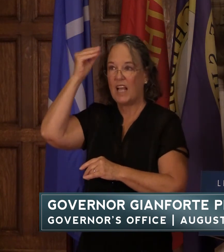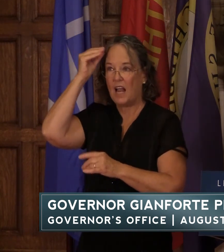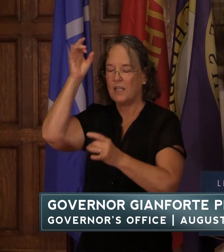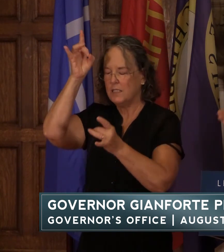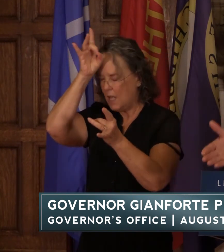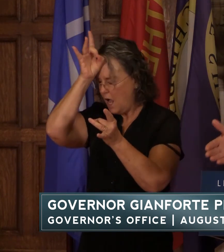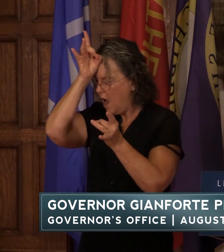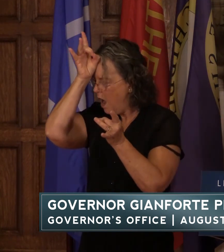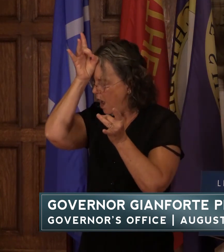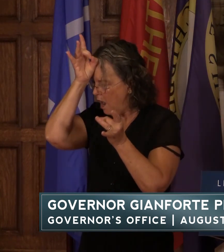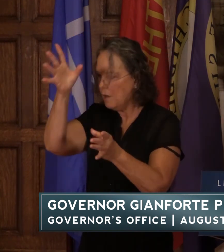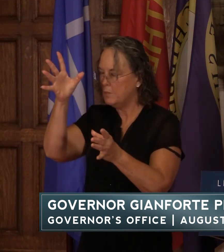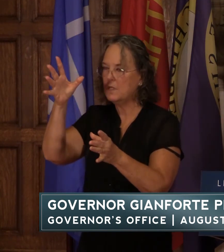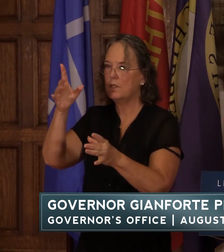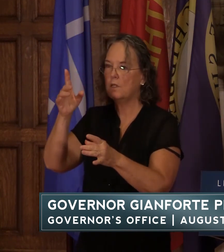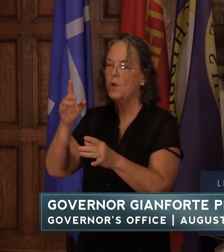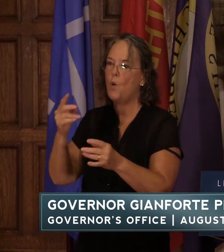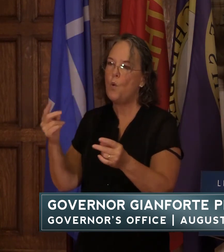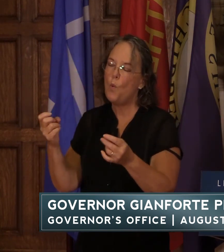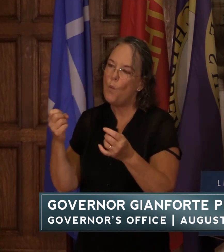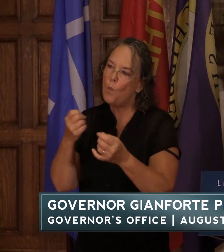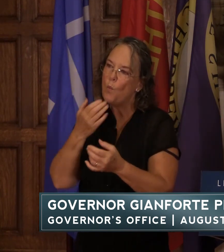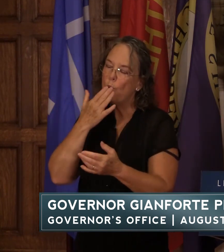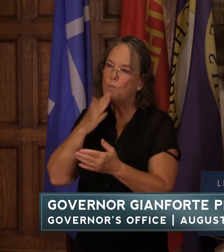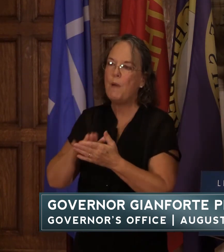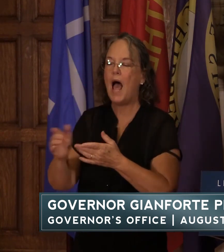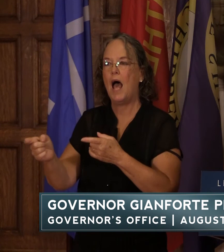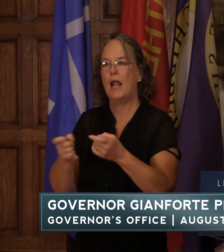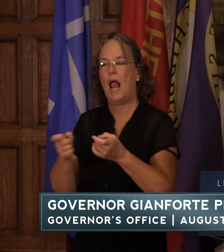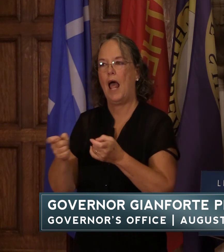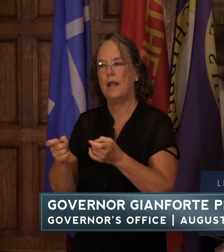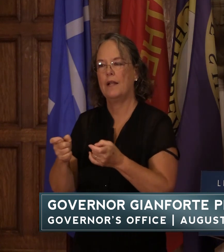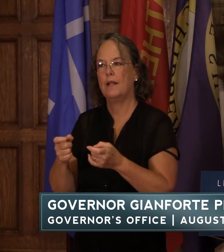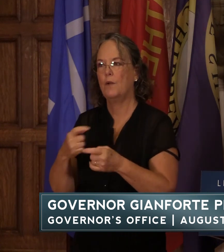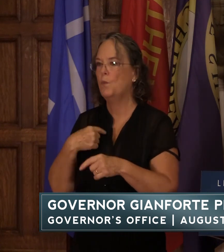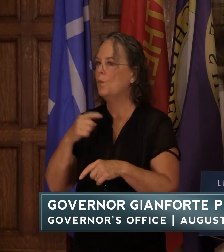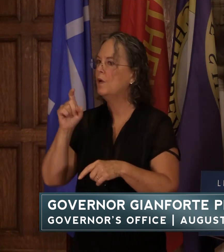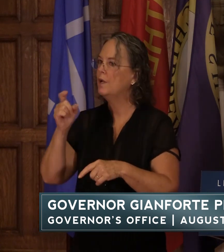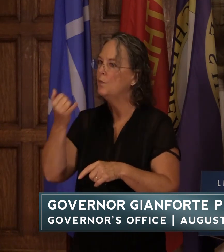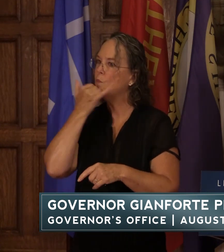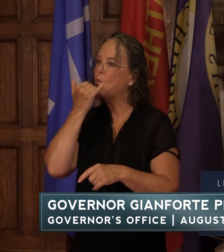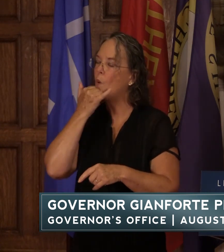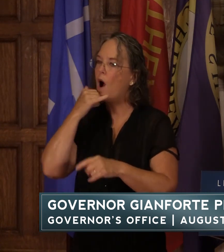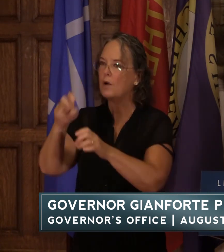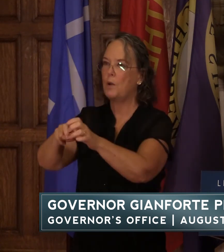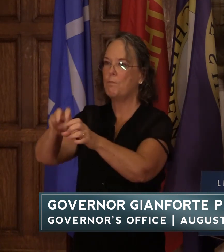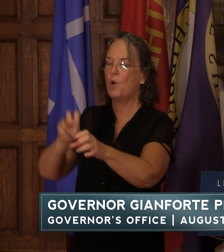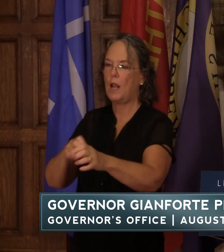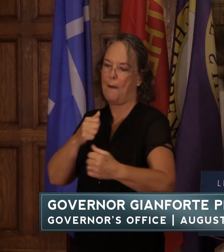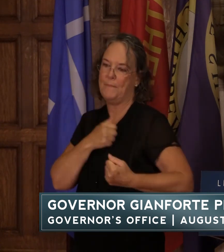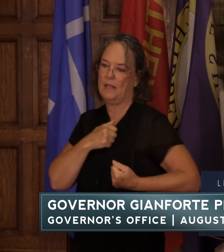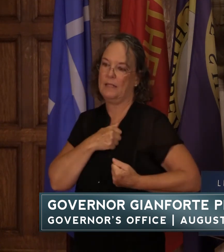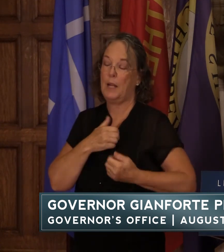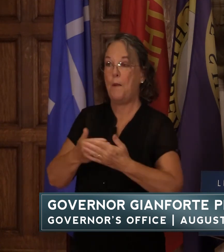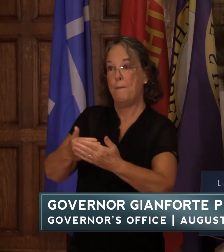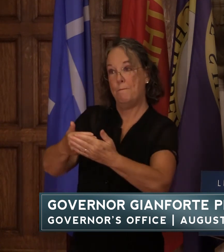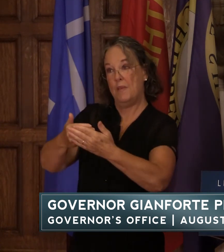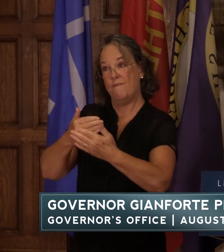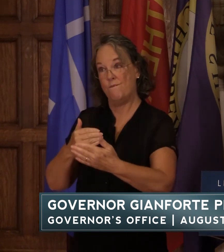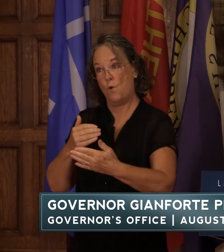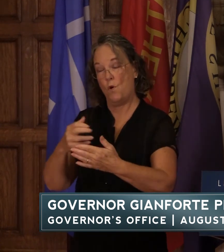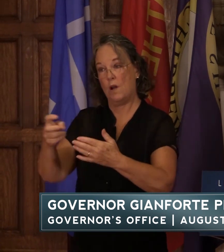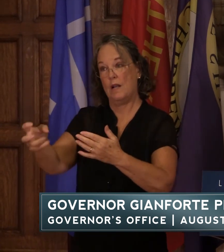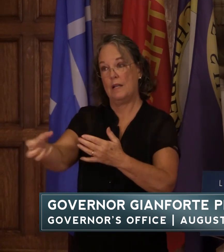more been more poorly handled uh we should not have pulled the military out prior to getting our citizens and